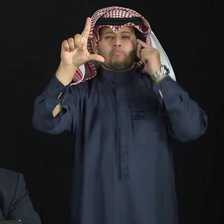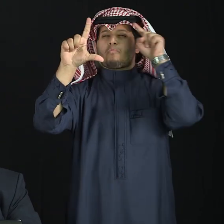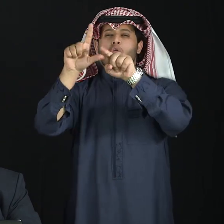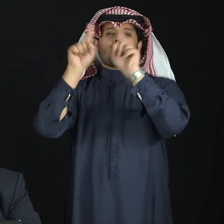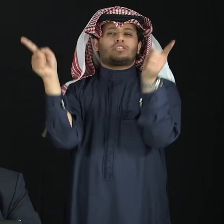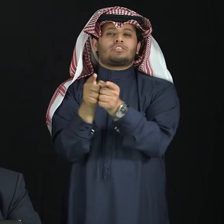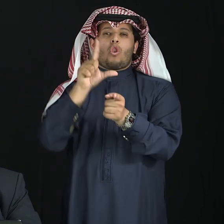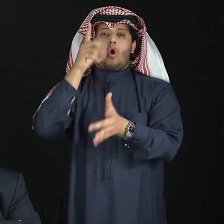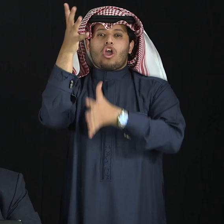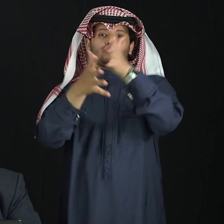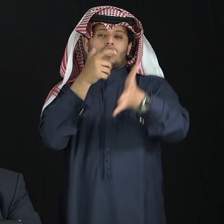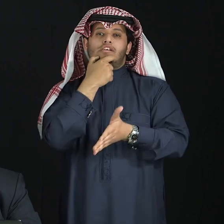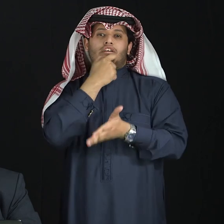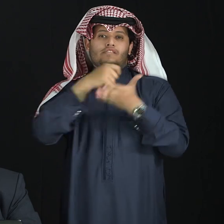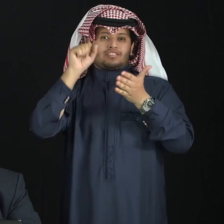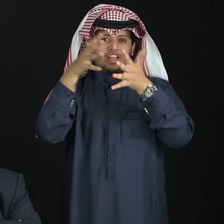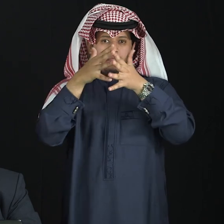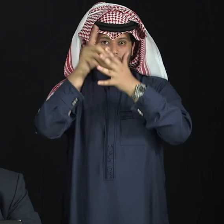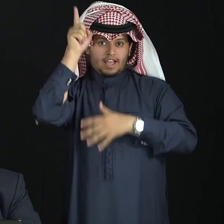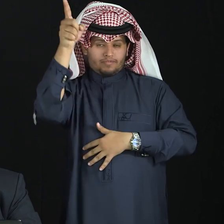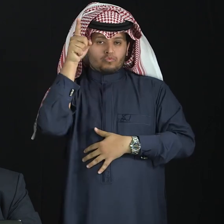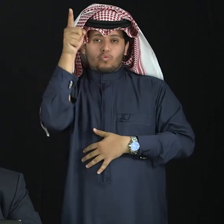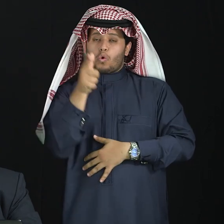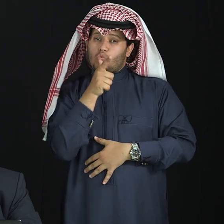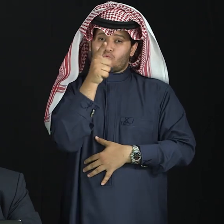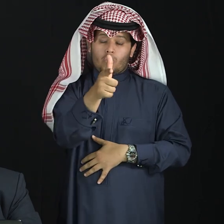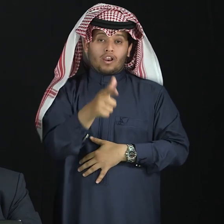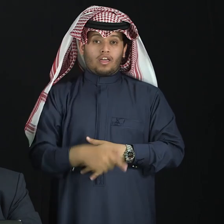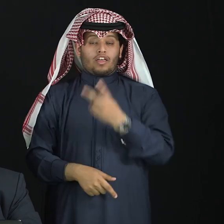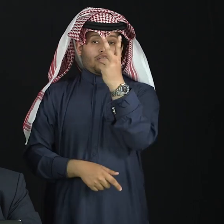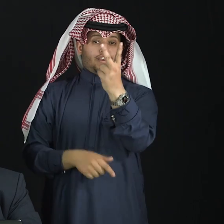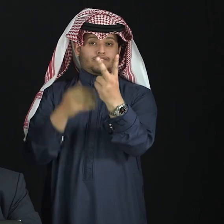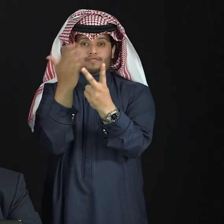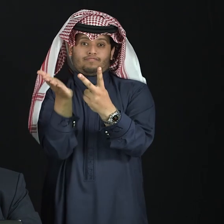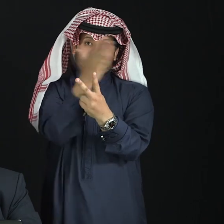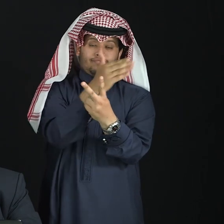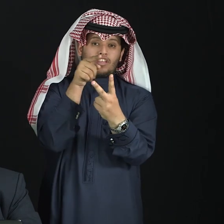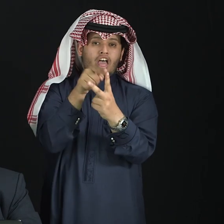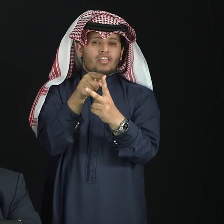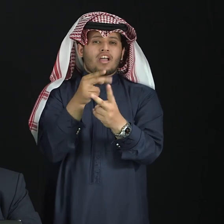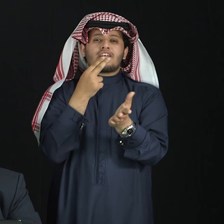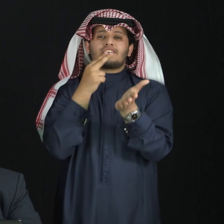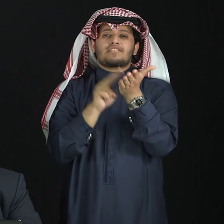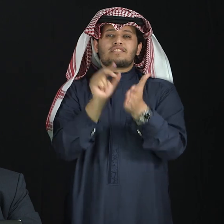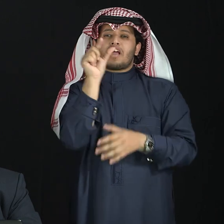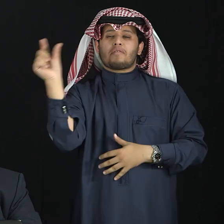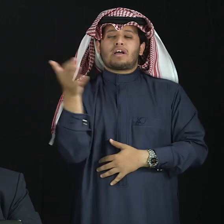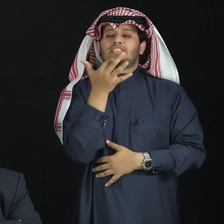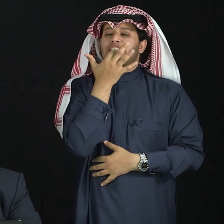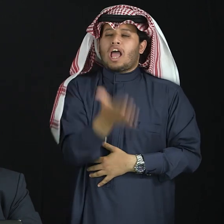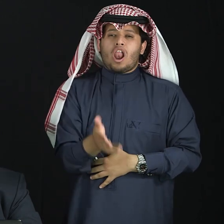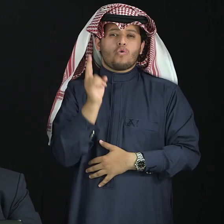only teaching sign language to deaf students, but also teaches them specific signs, like